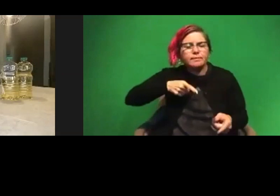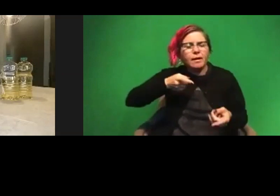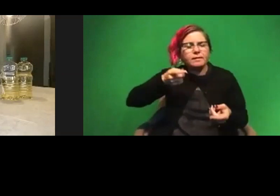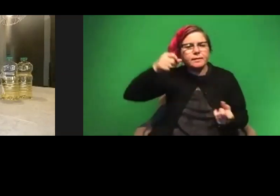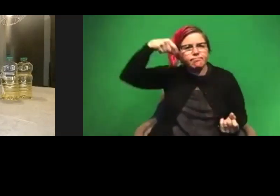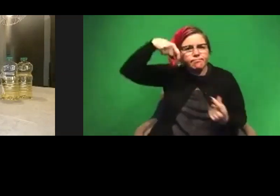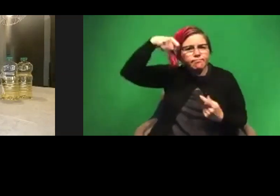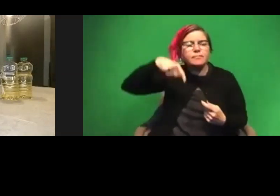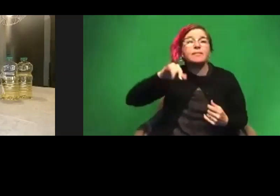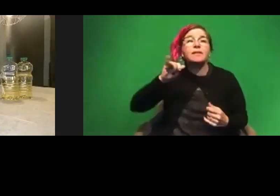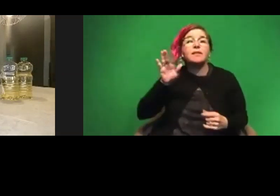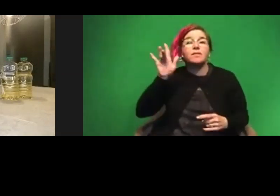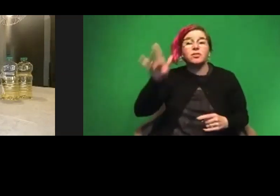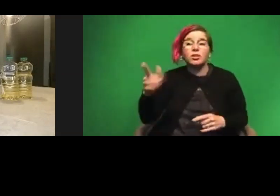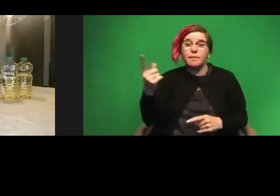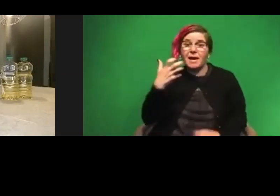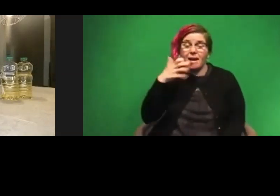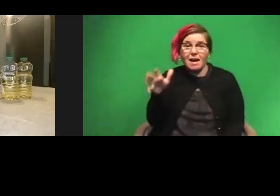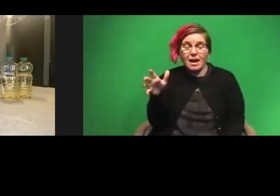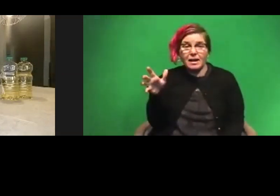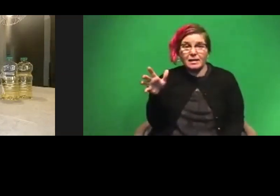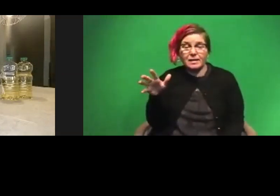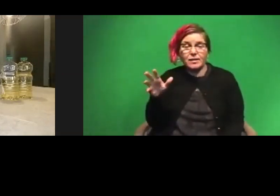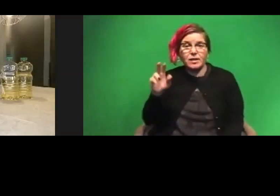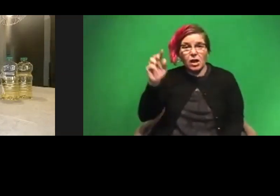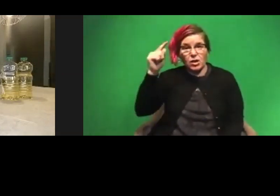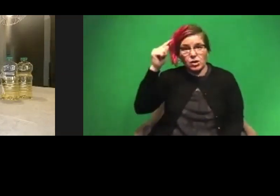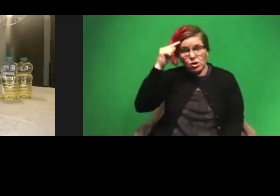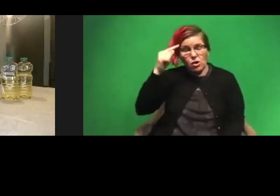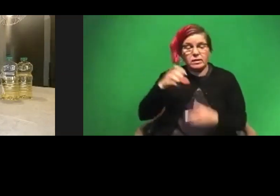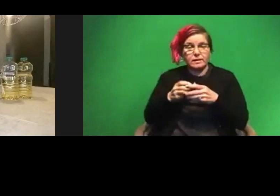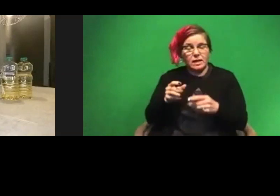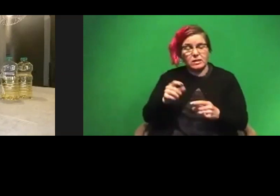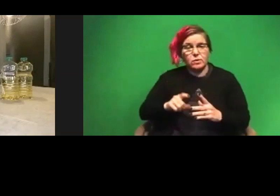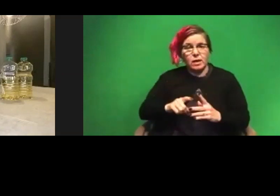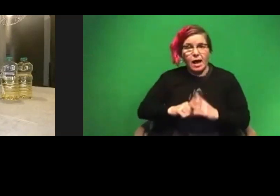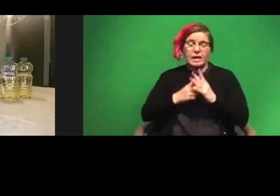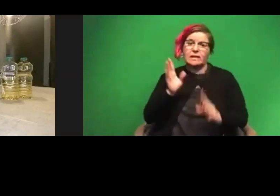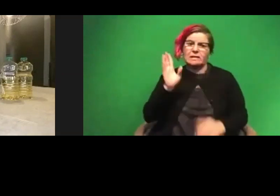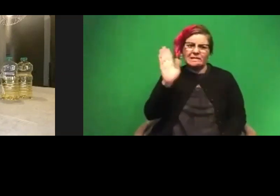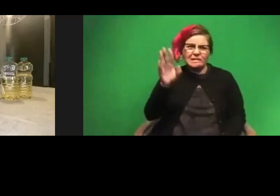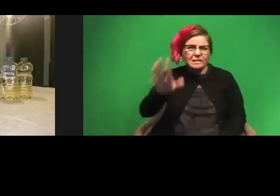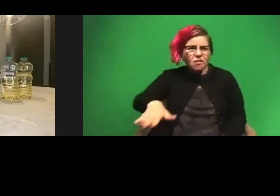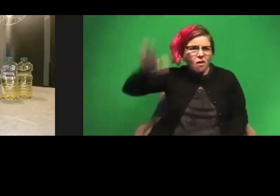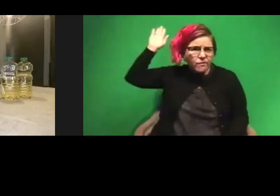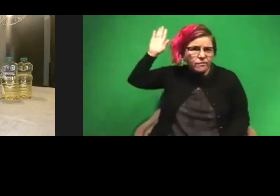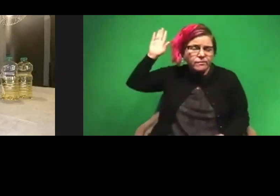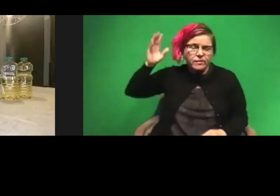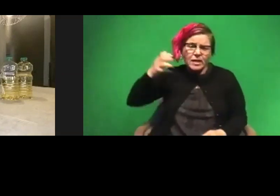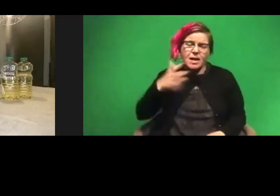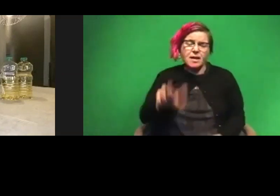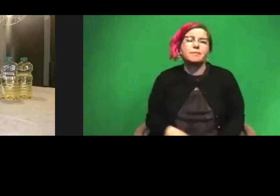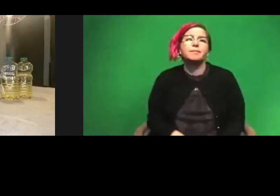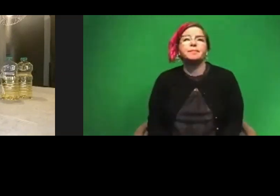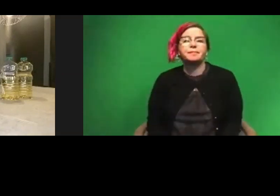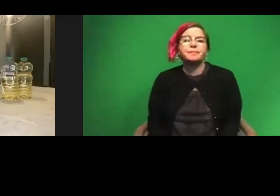you put your hand on something hot, those neurons activate and they tell your brain, hey, take your hand off of that hot item because it's burning you.